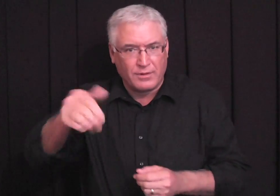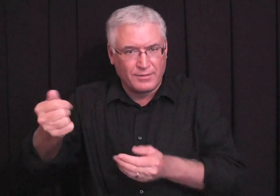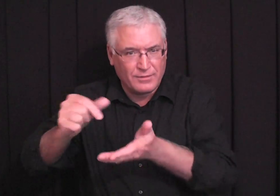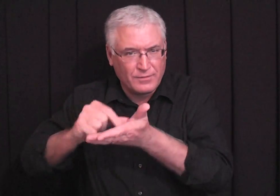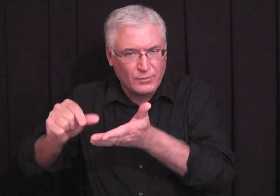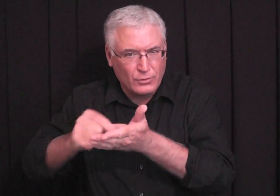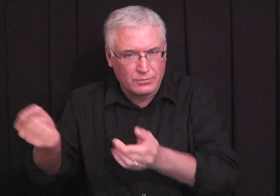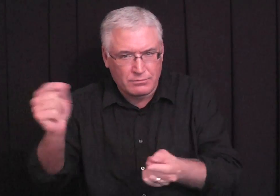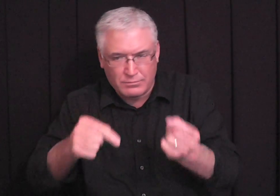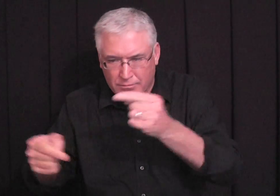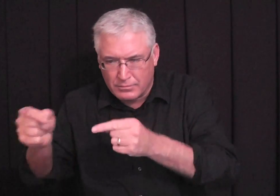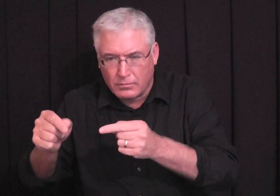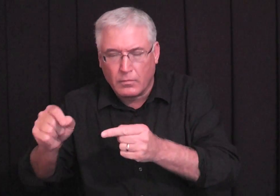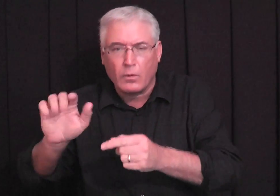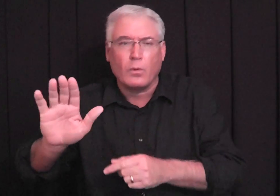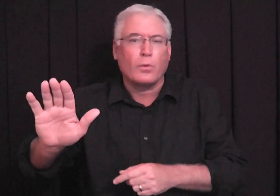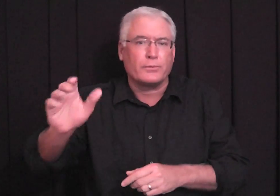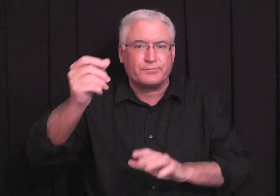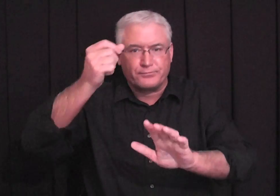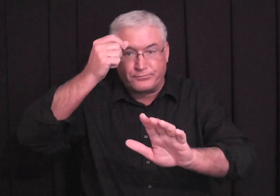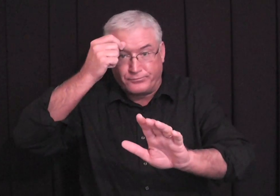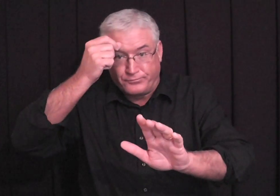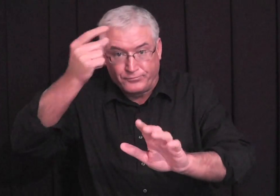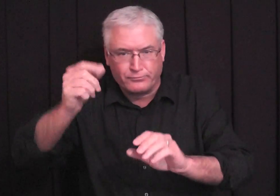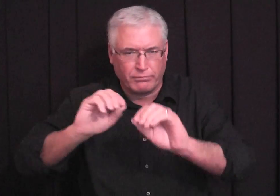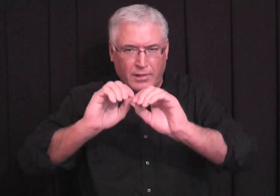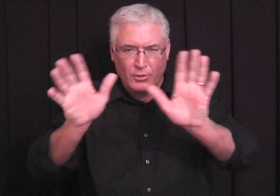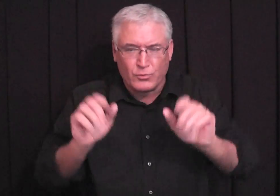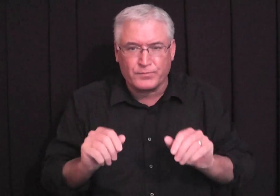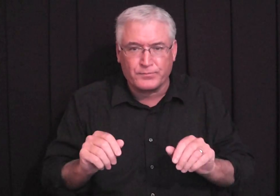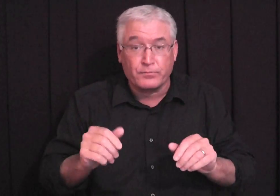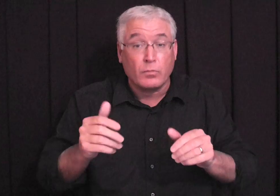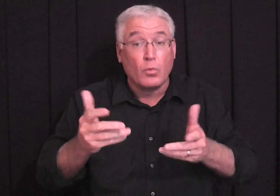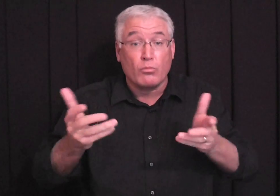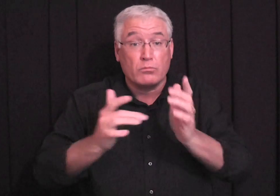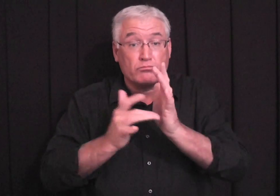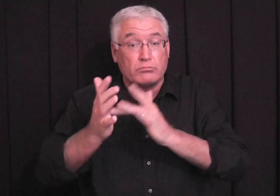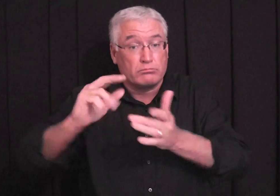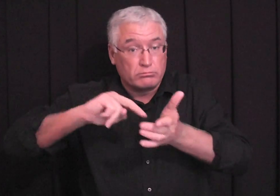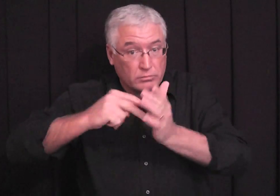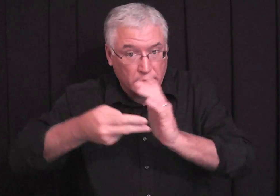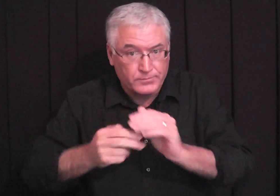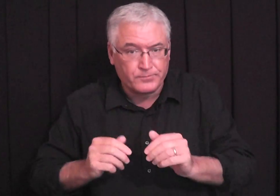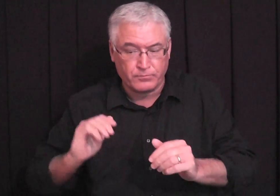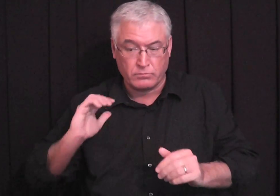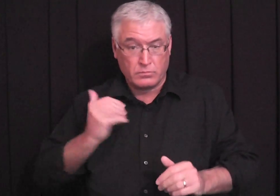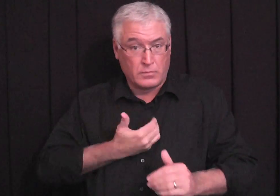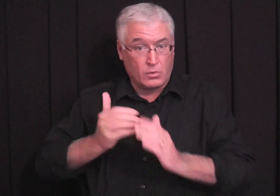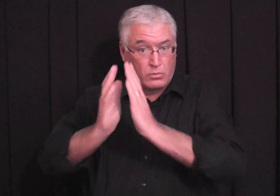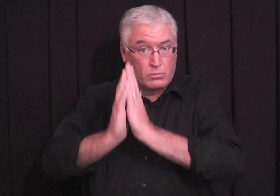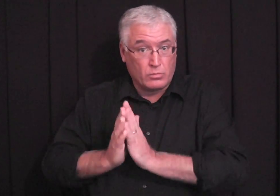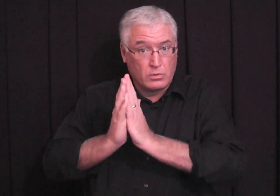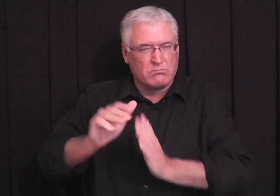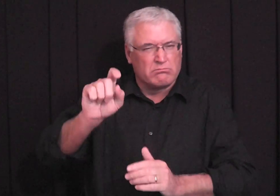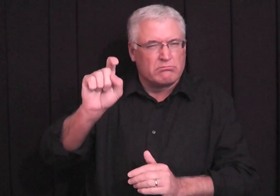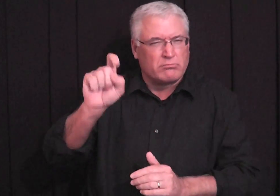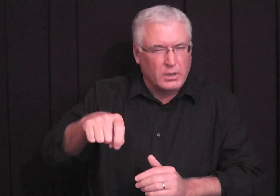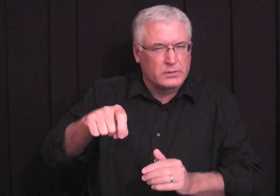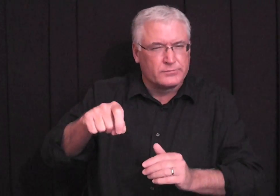You know, we need to look at other scriptures that pertain to this and then we will understand clearly. What the Bible means is that